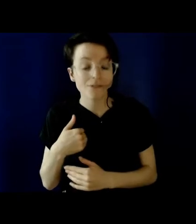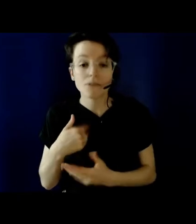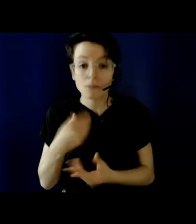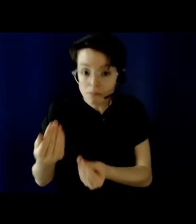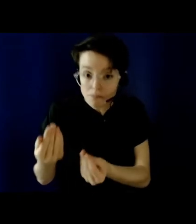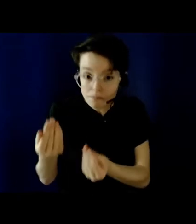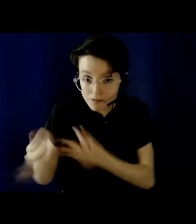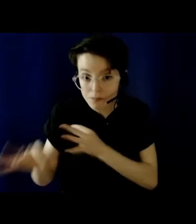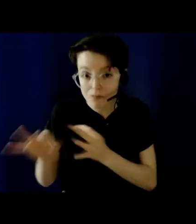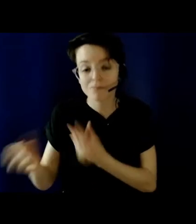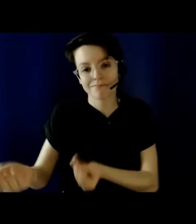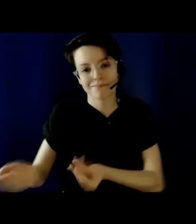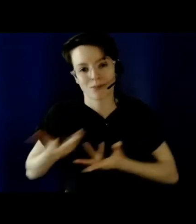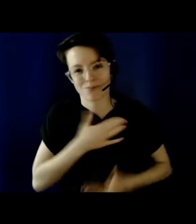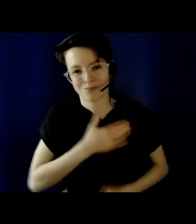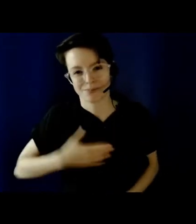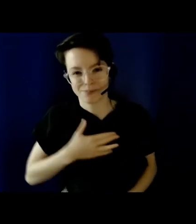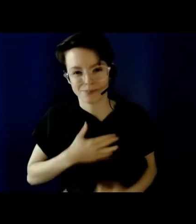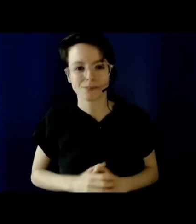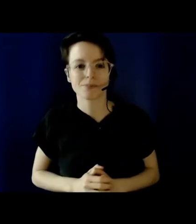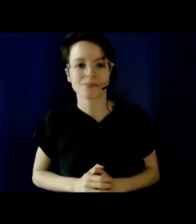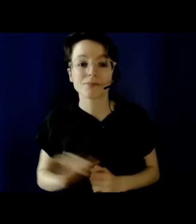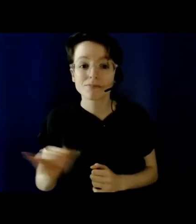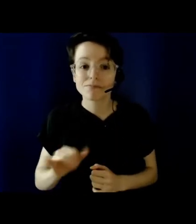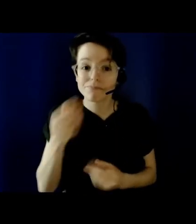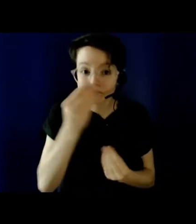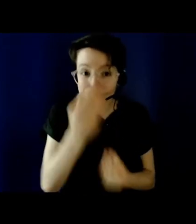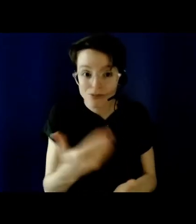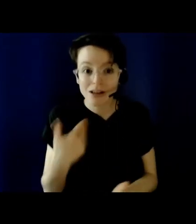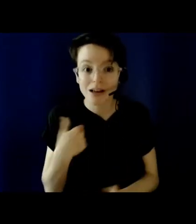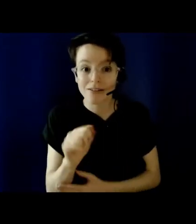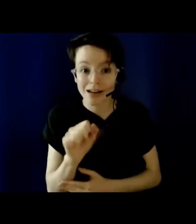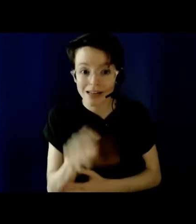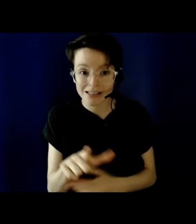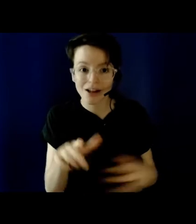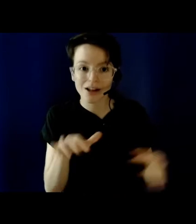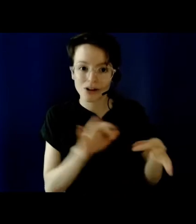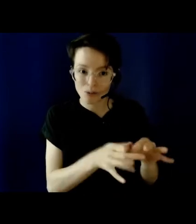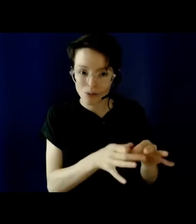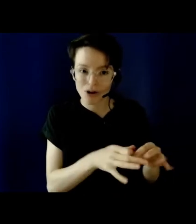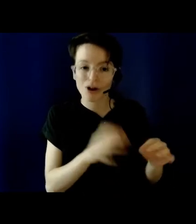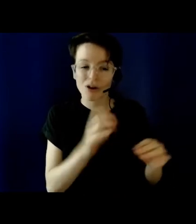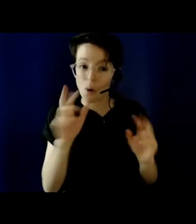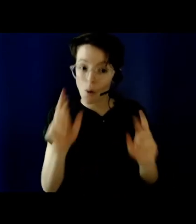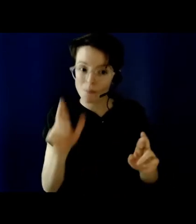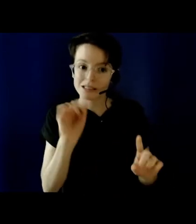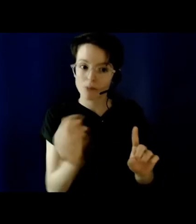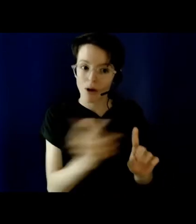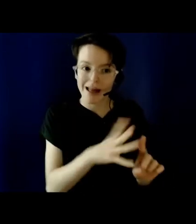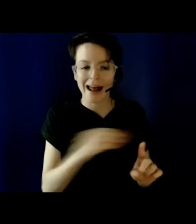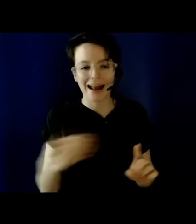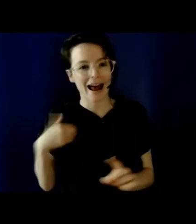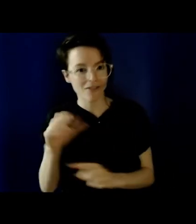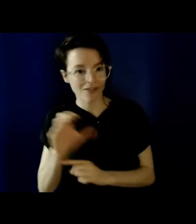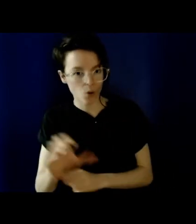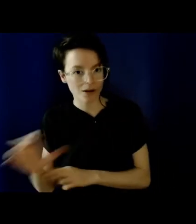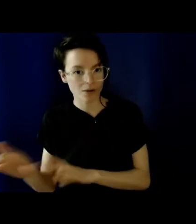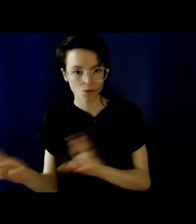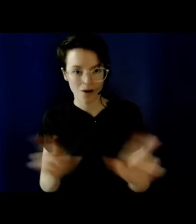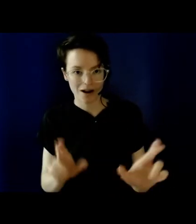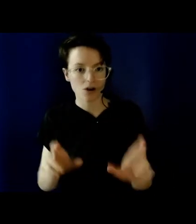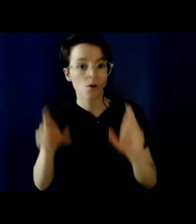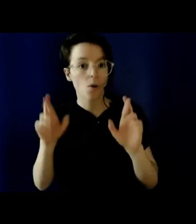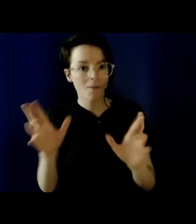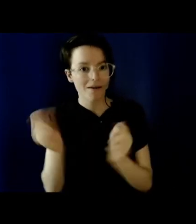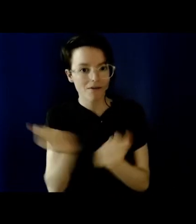And we are also joined by an ASL interpreter who should be spotlighted. So with that, I'm going to hand things over to